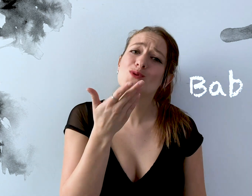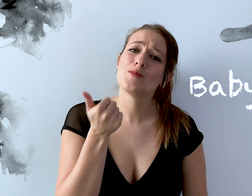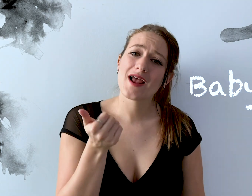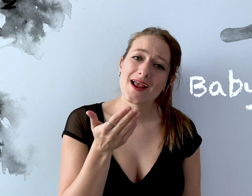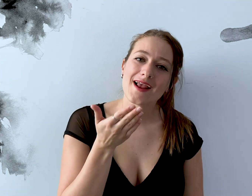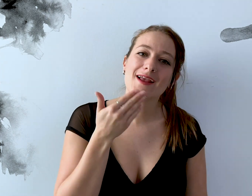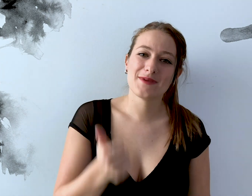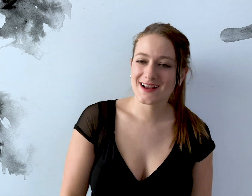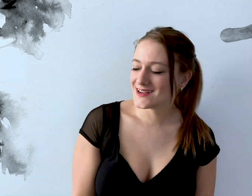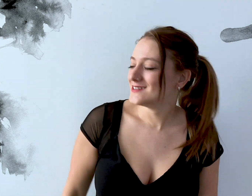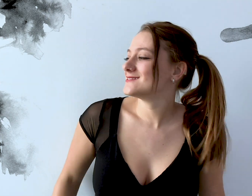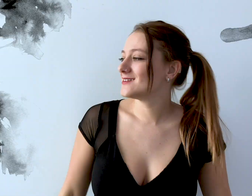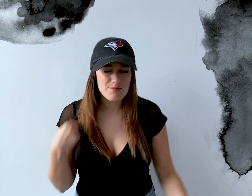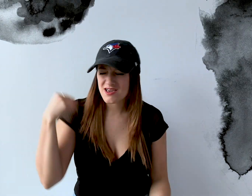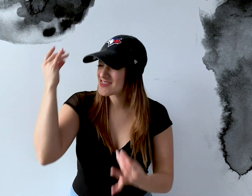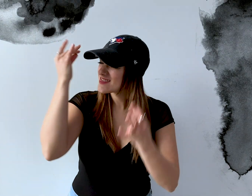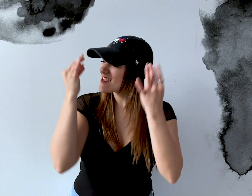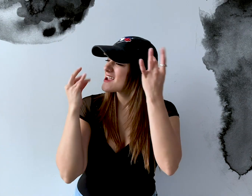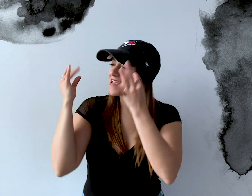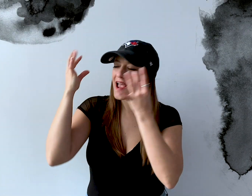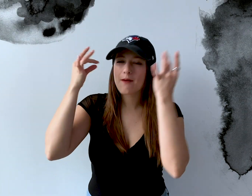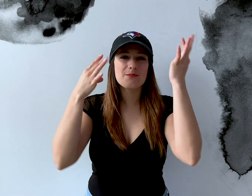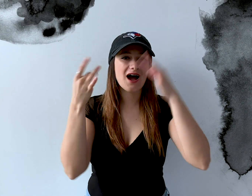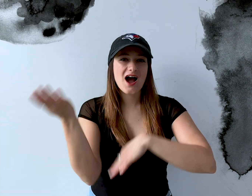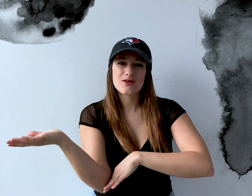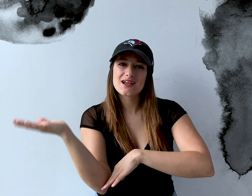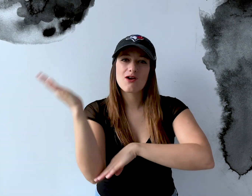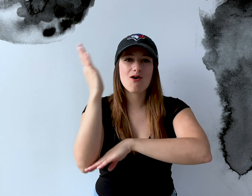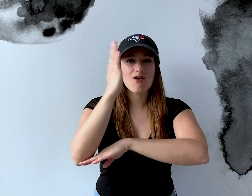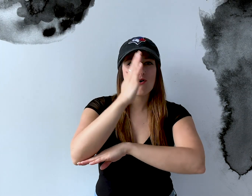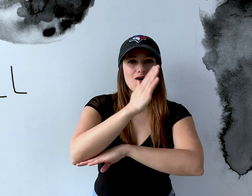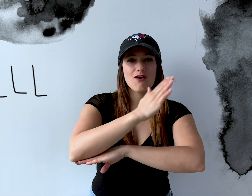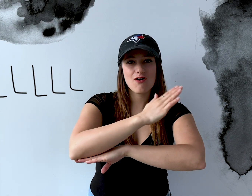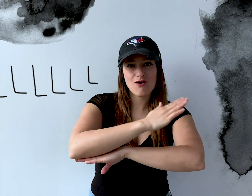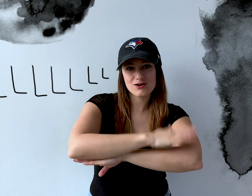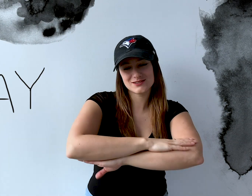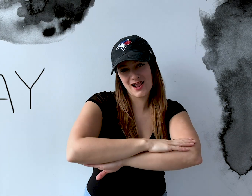baby I've been thinking about it all day